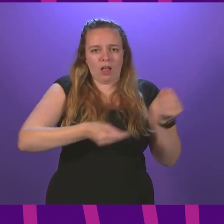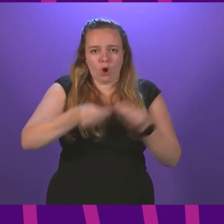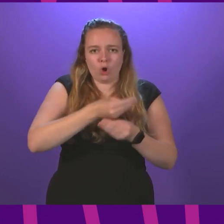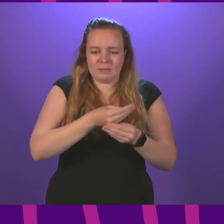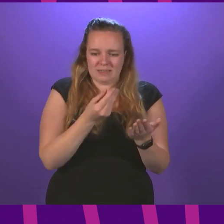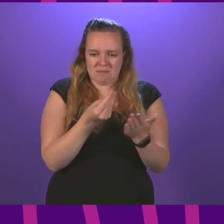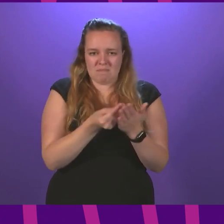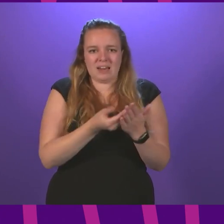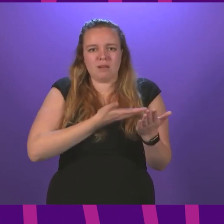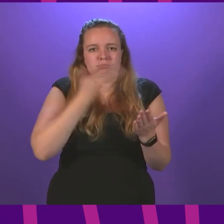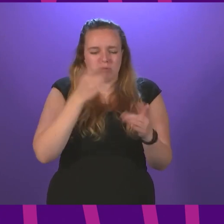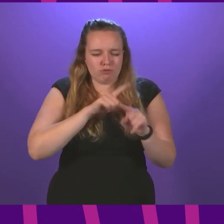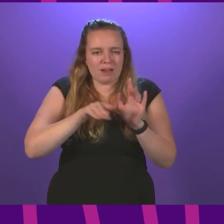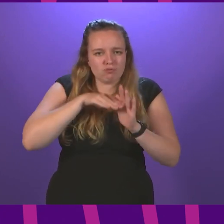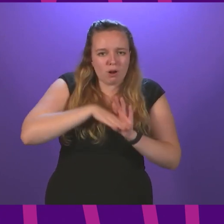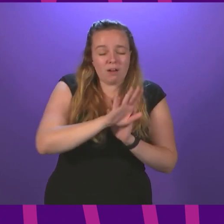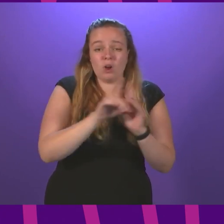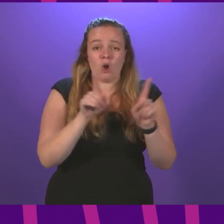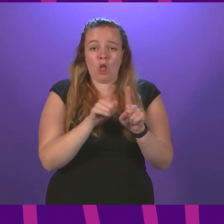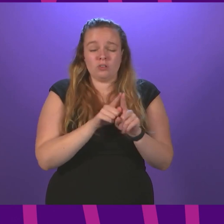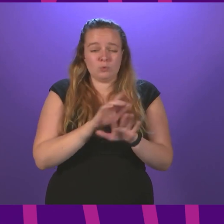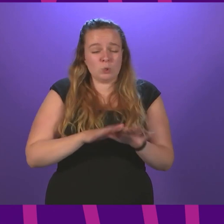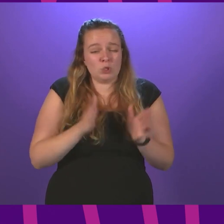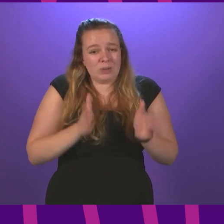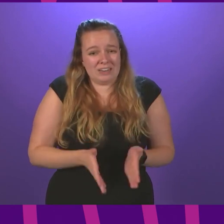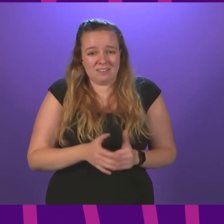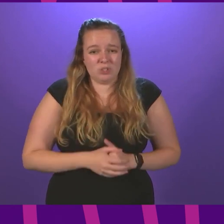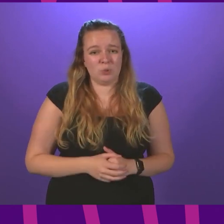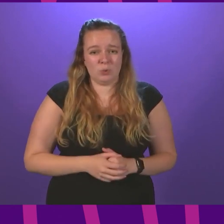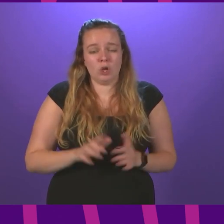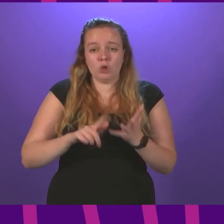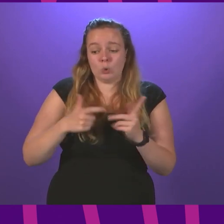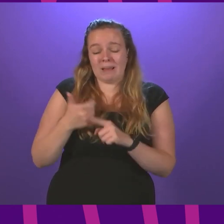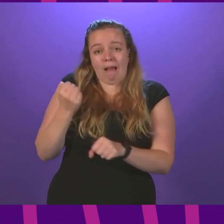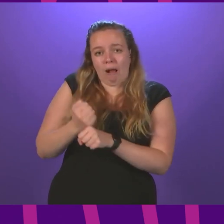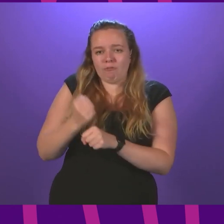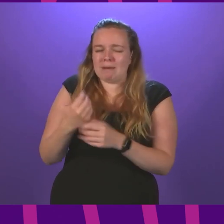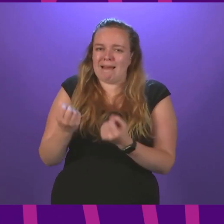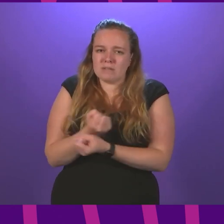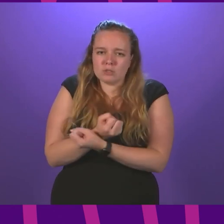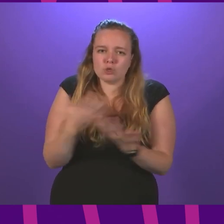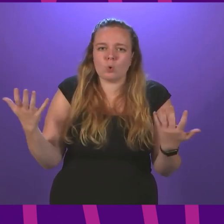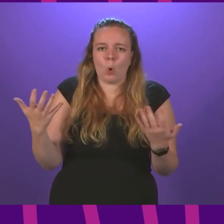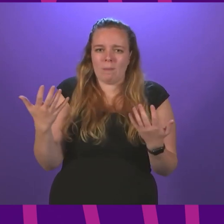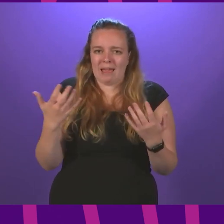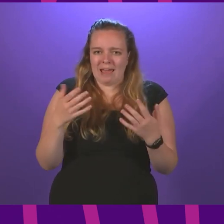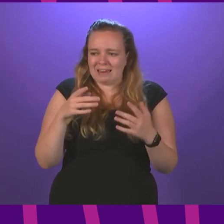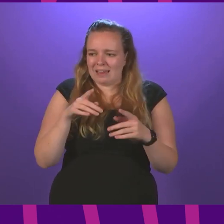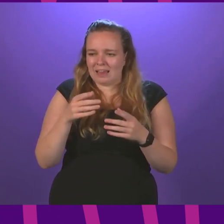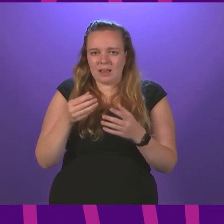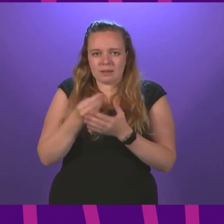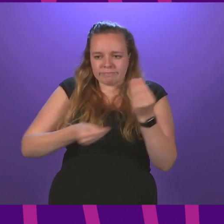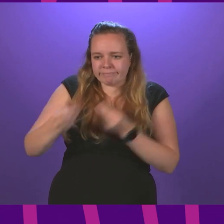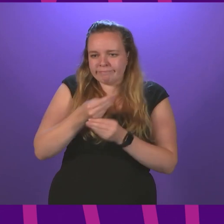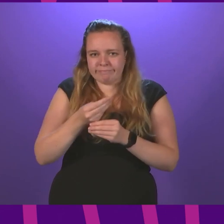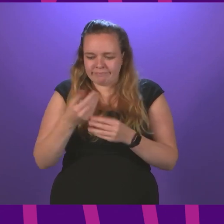recover. And it is also so unnecessary. UK government has so many revenue-raising tools at